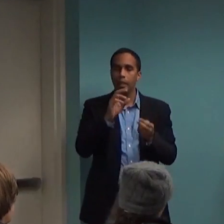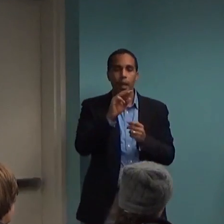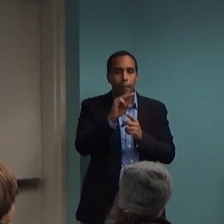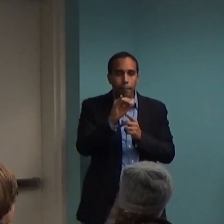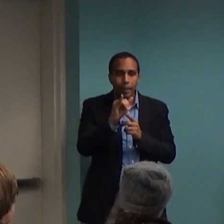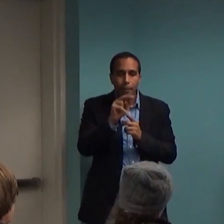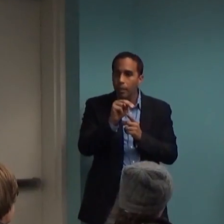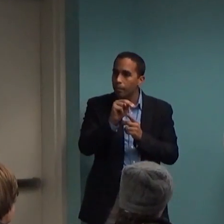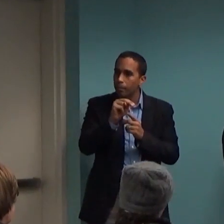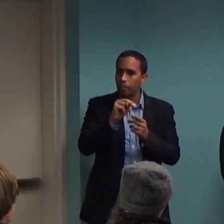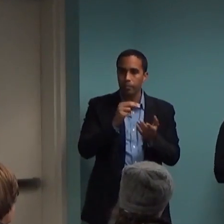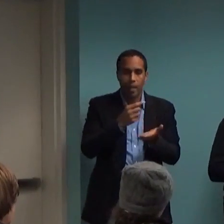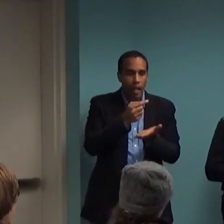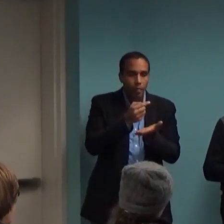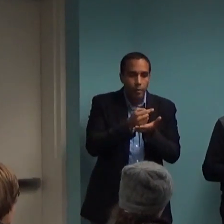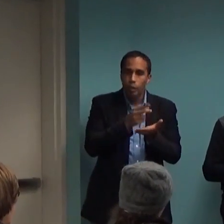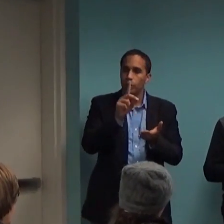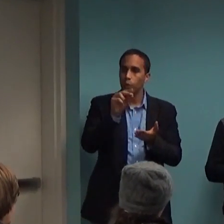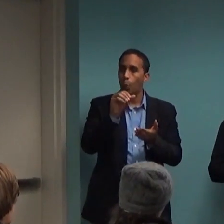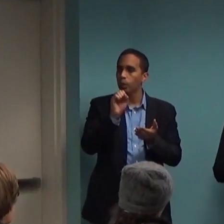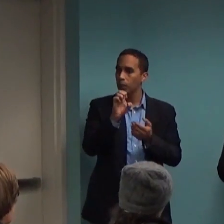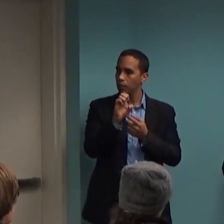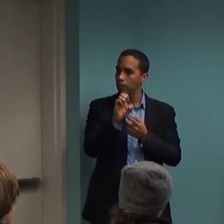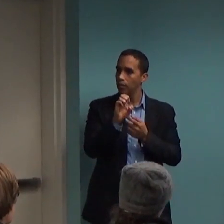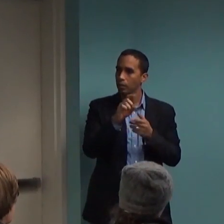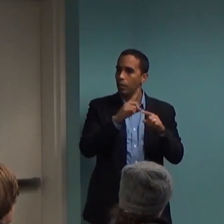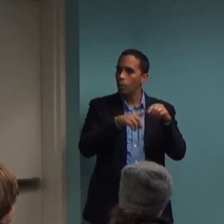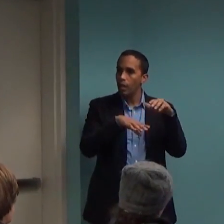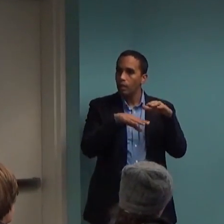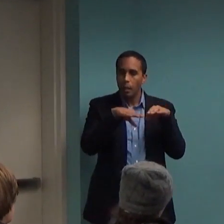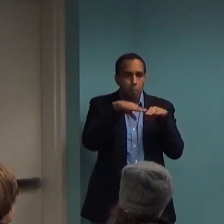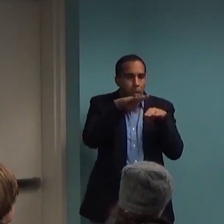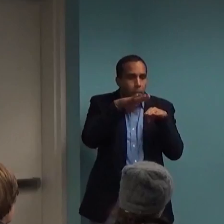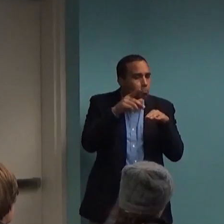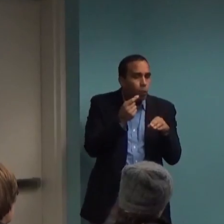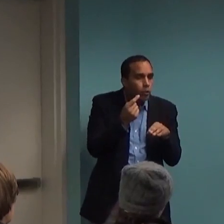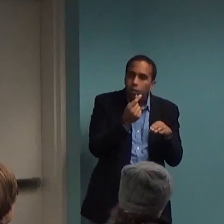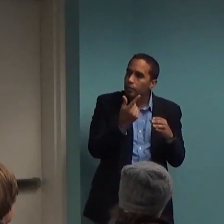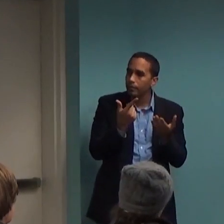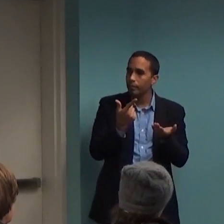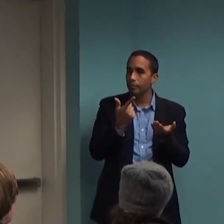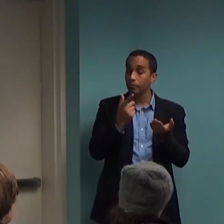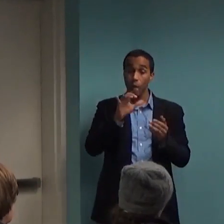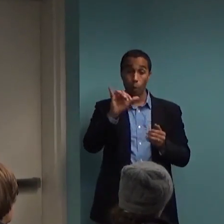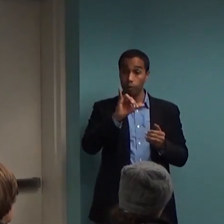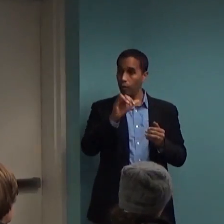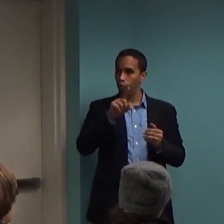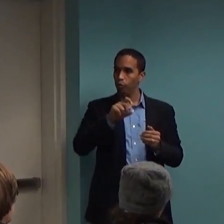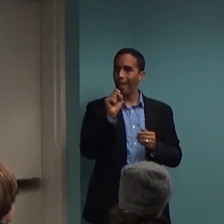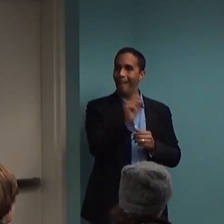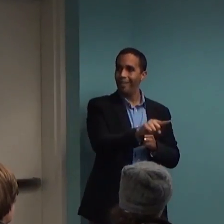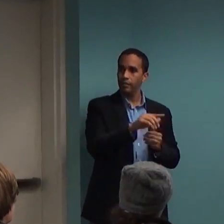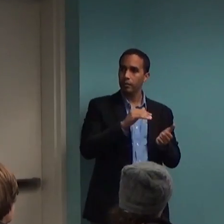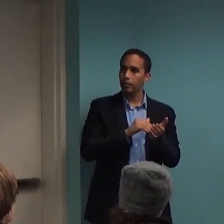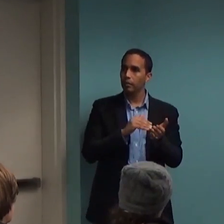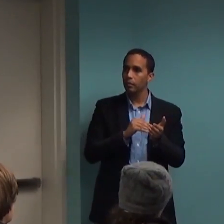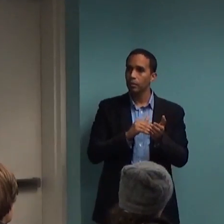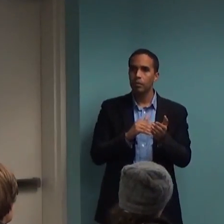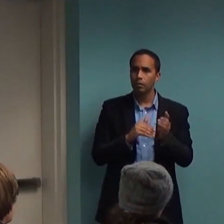And you should also ask questions at the beginning like, at what point will we be able to talk about discontinuation of medication?